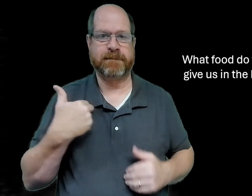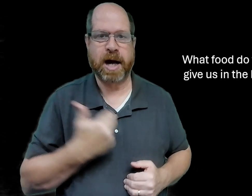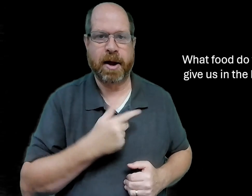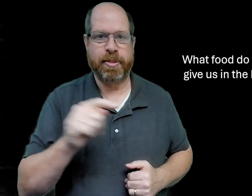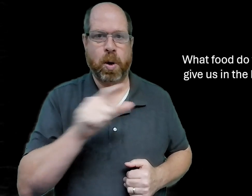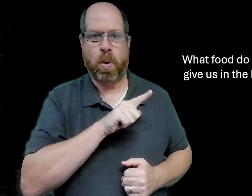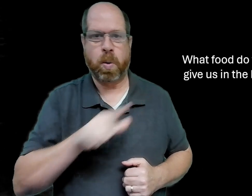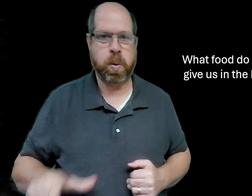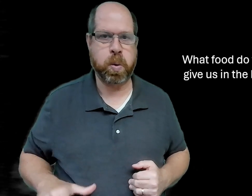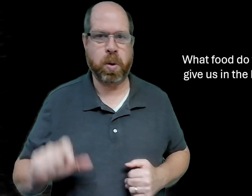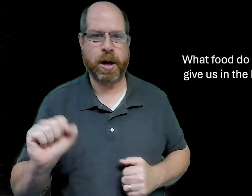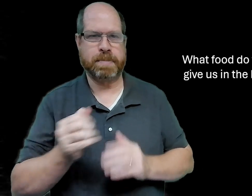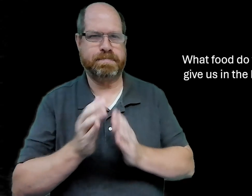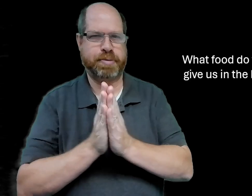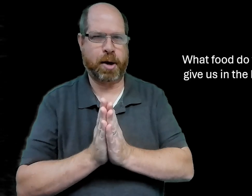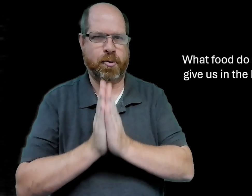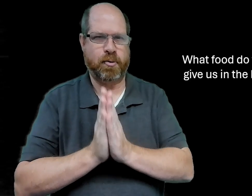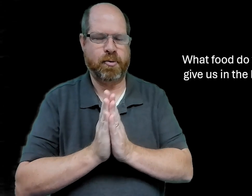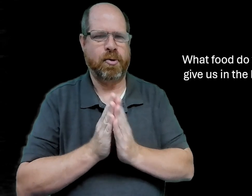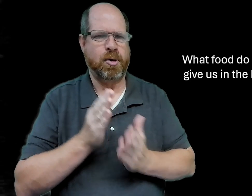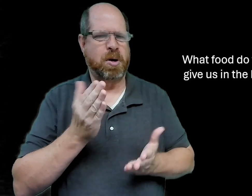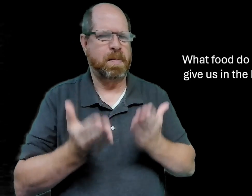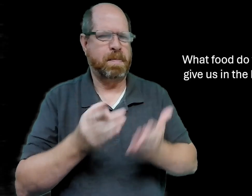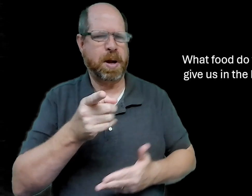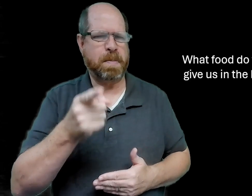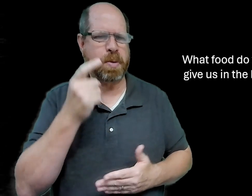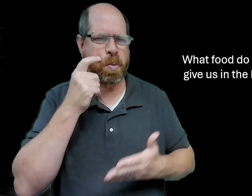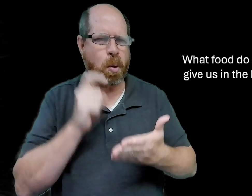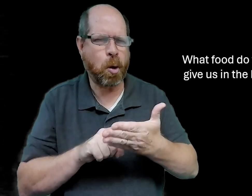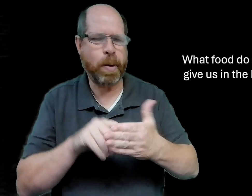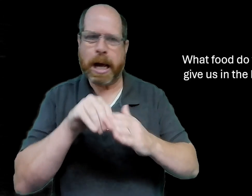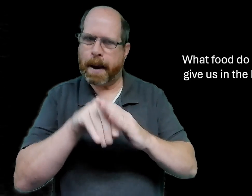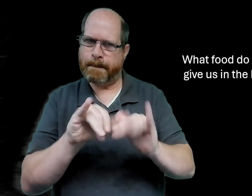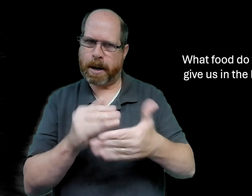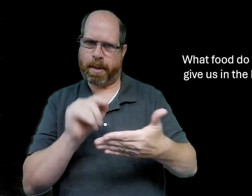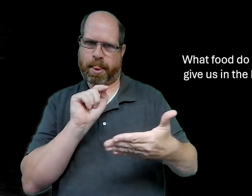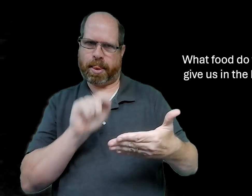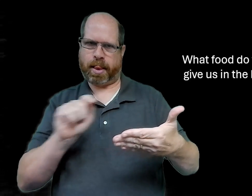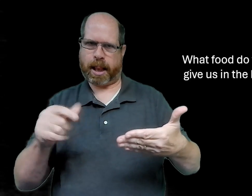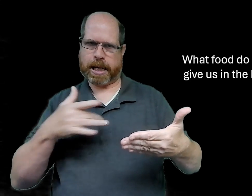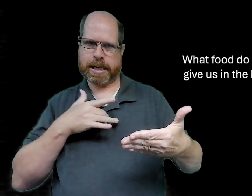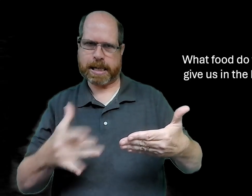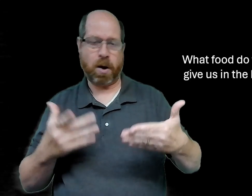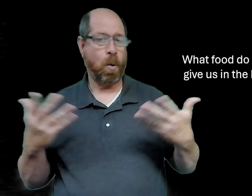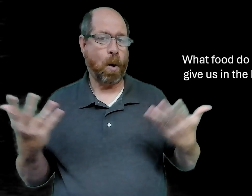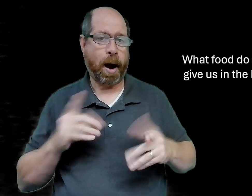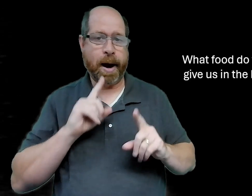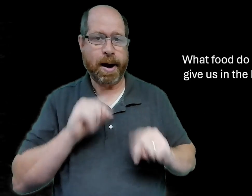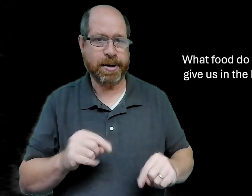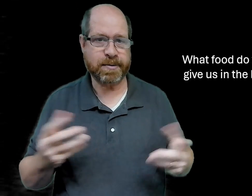us in the lord's prayer maybe you knew or you looked it up in your bible